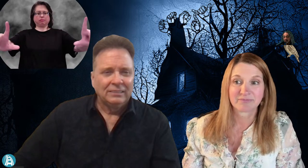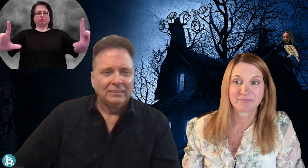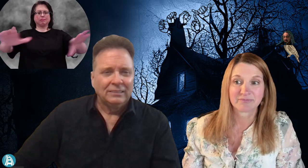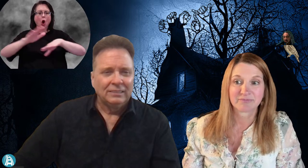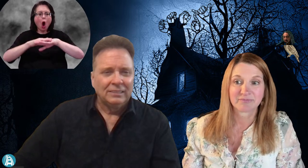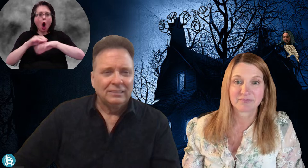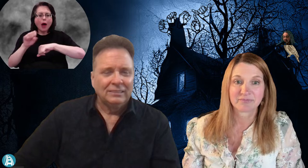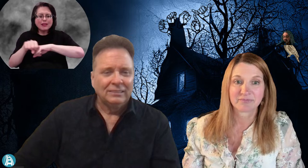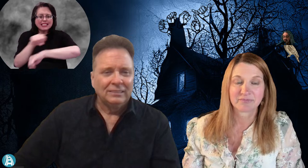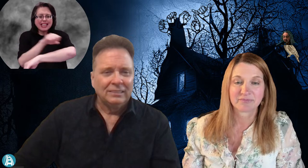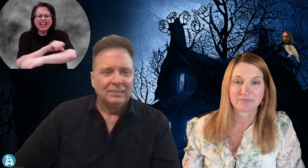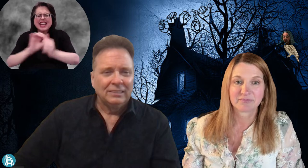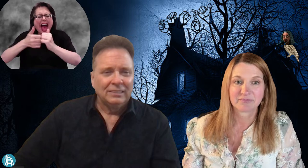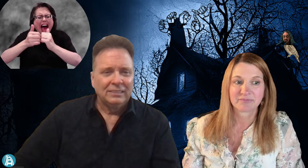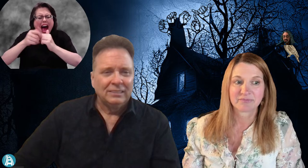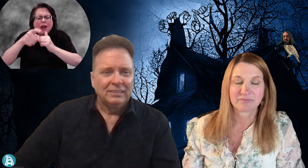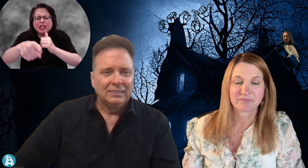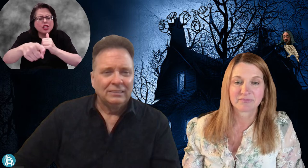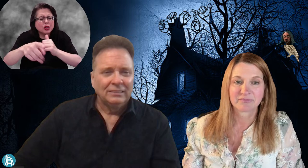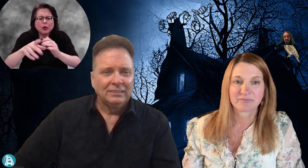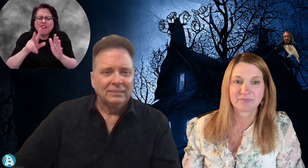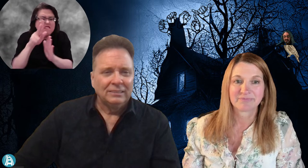projections, videos, other special effects?